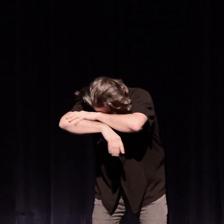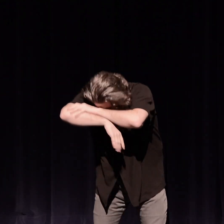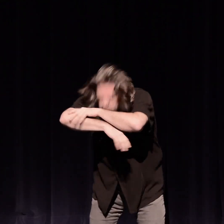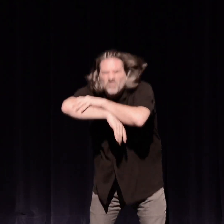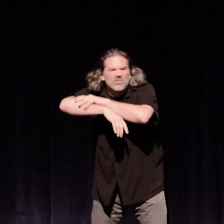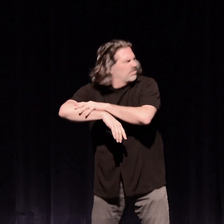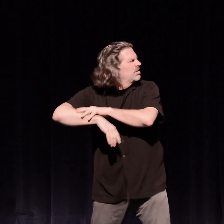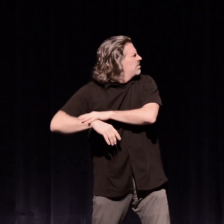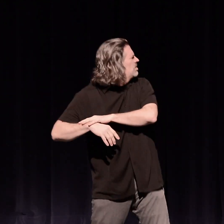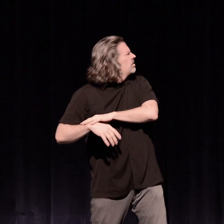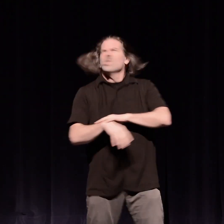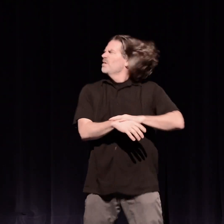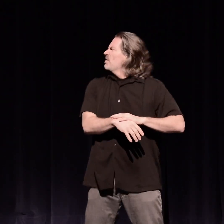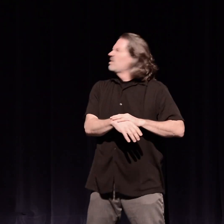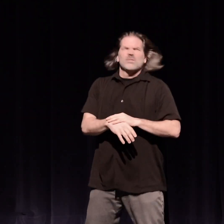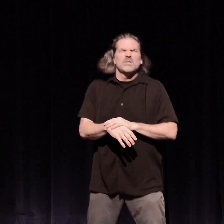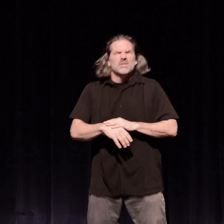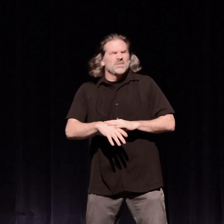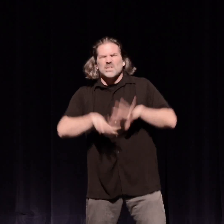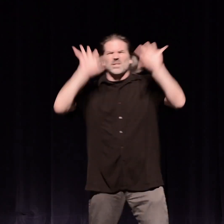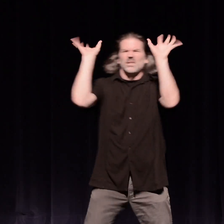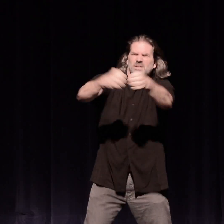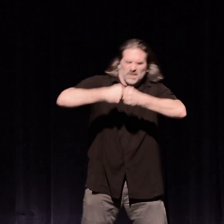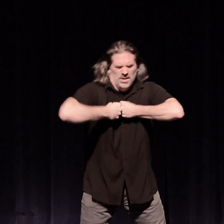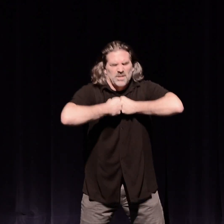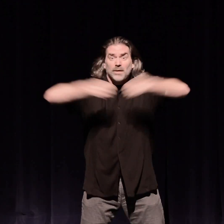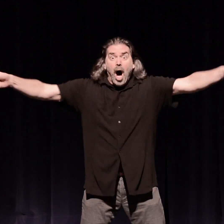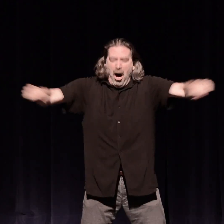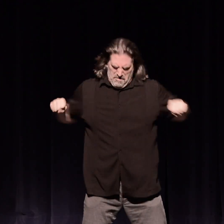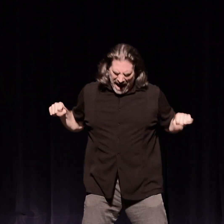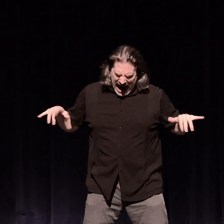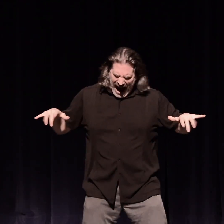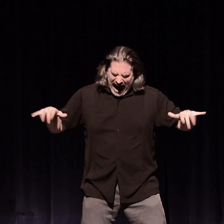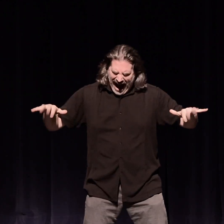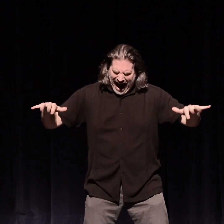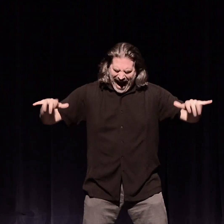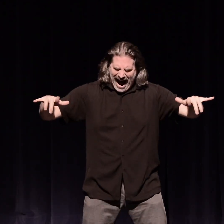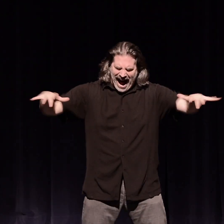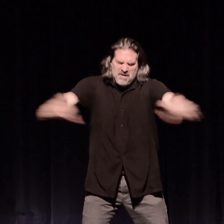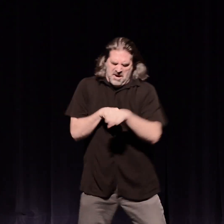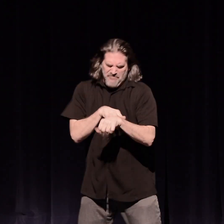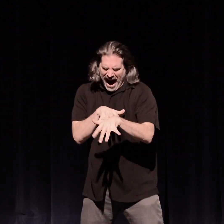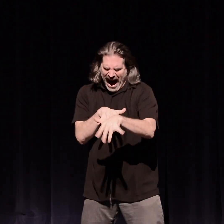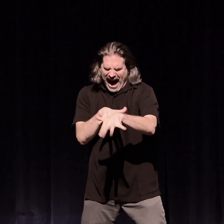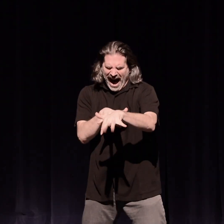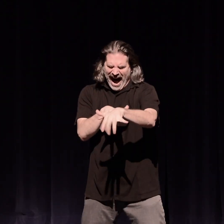Awakened at the sound of thousands. It's a window of humanity. Thousands